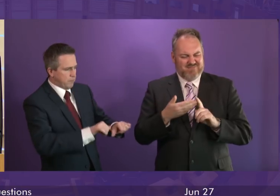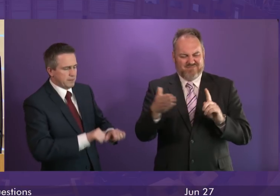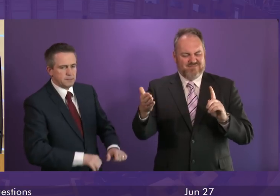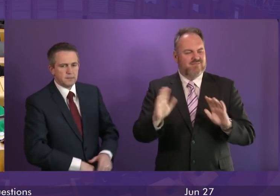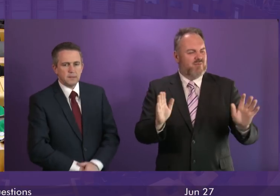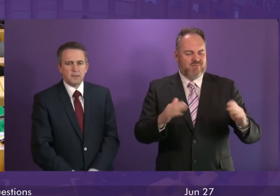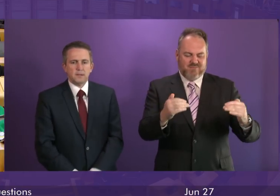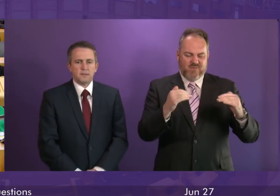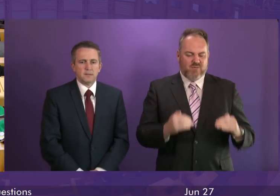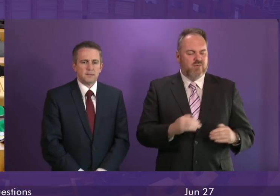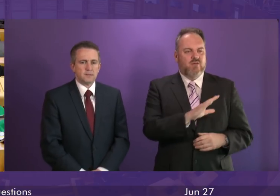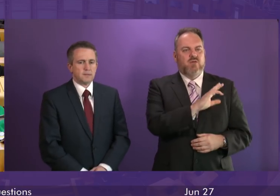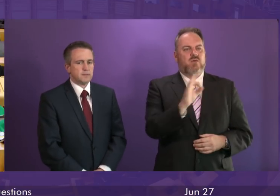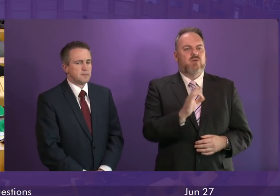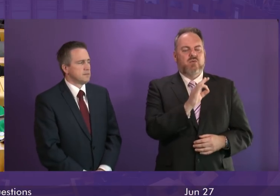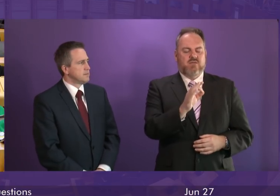We'll move on to question...